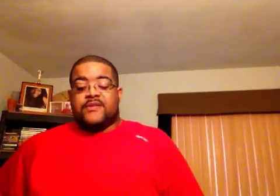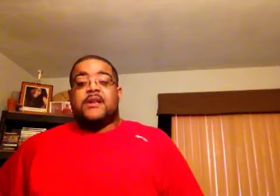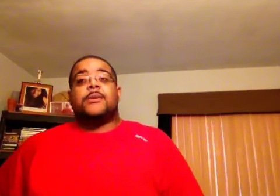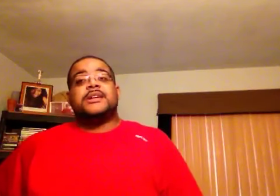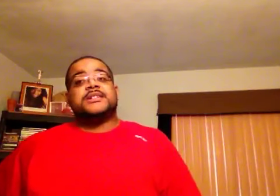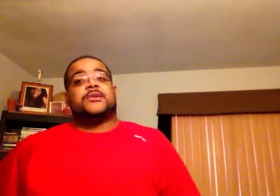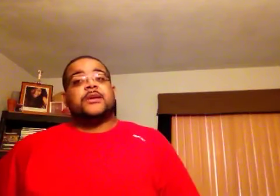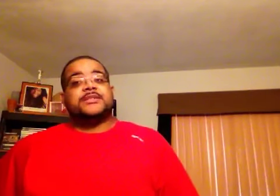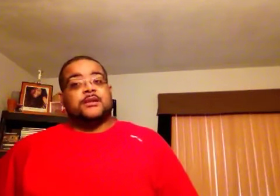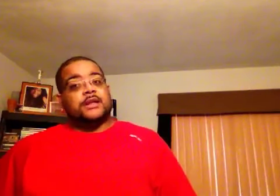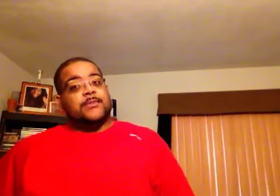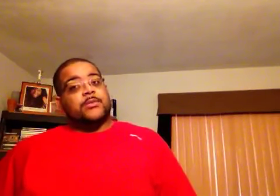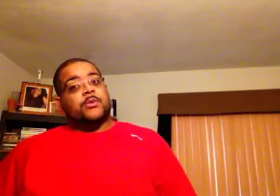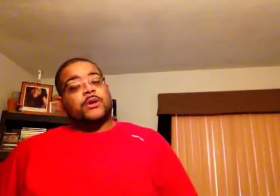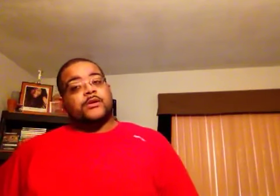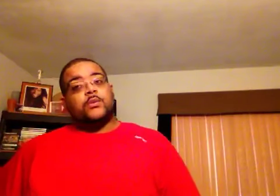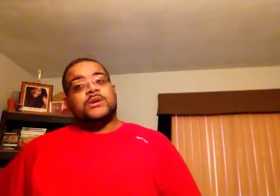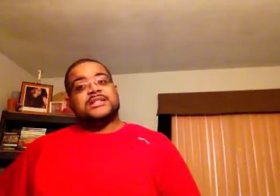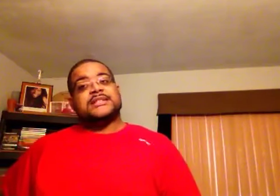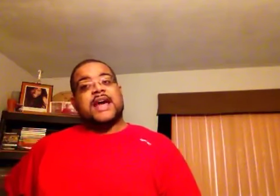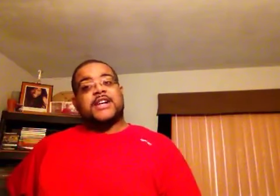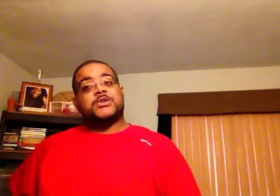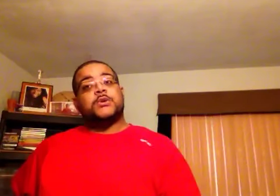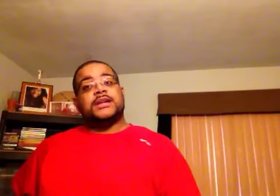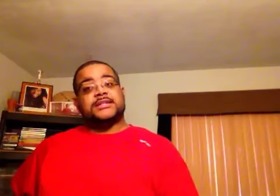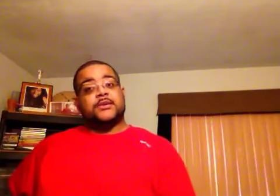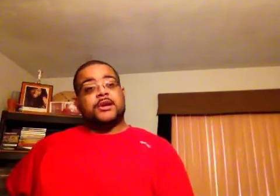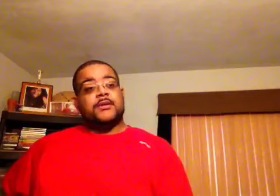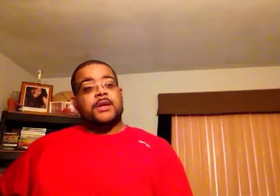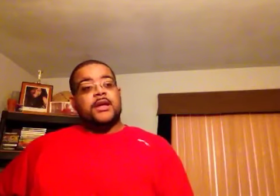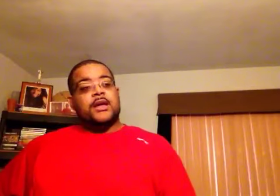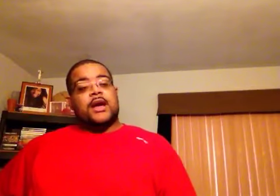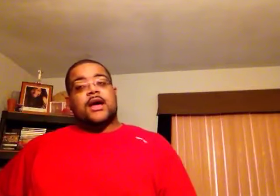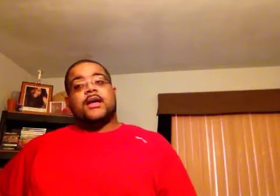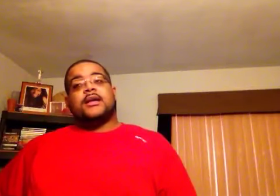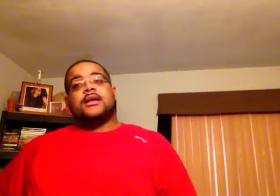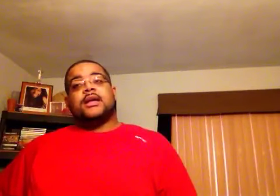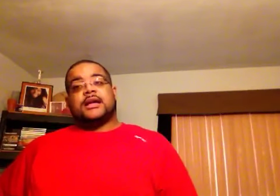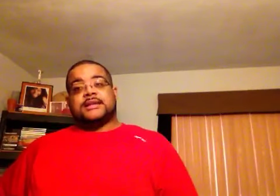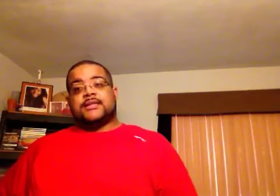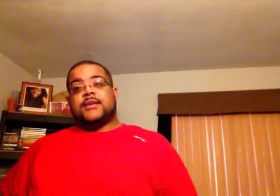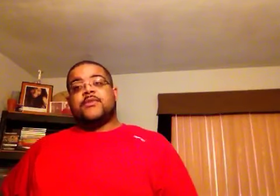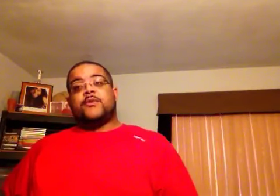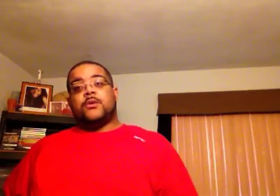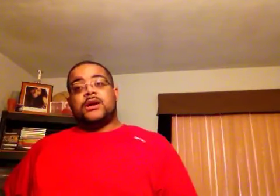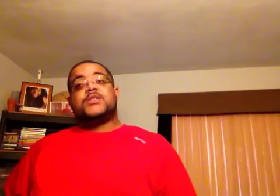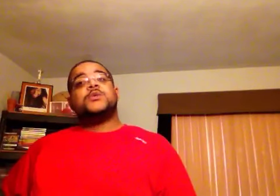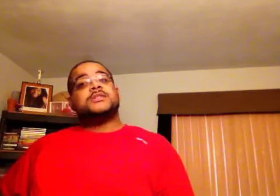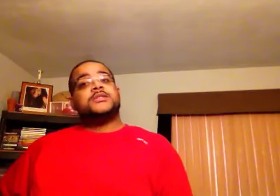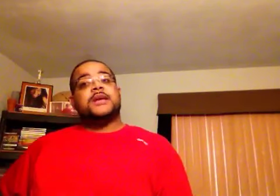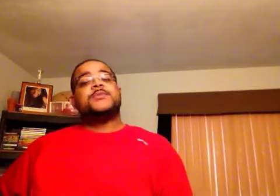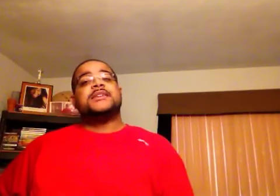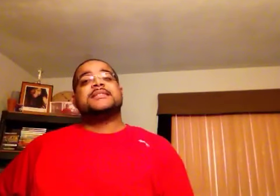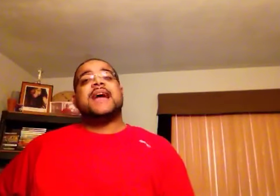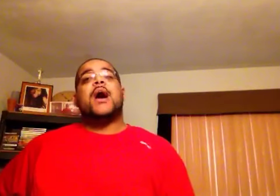want to follow him on Instagram, because I know a lot of people are wondering, what's his actual Instagram? Because I think before it was WhoIsLukeJames, but it's now